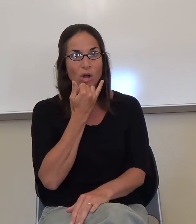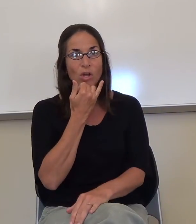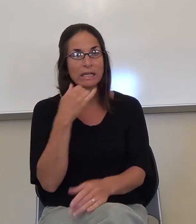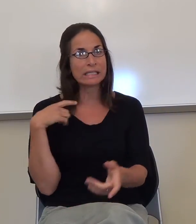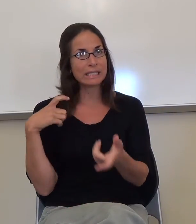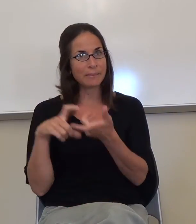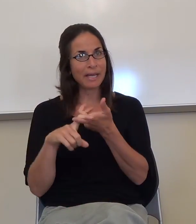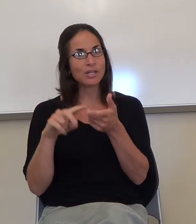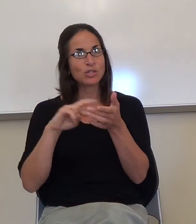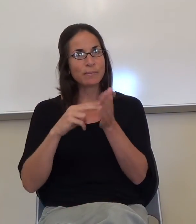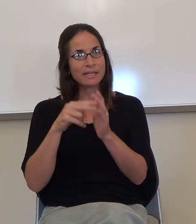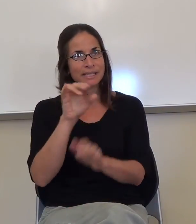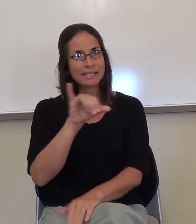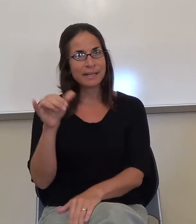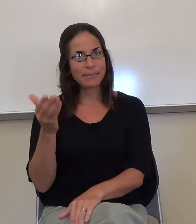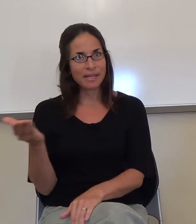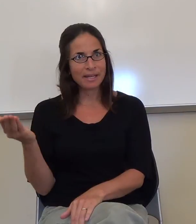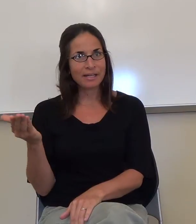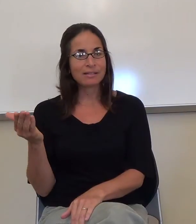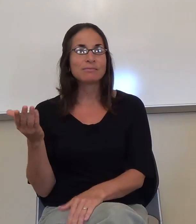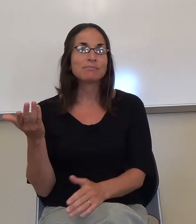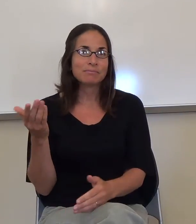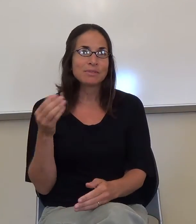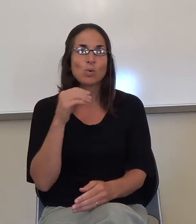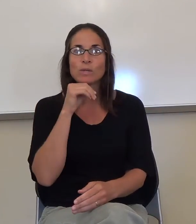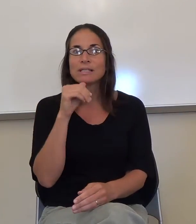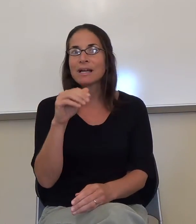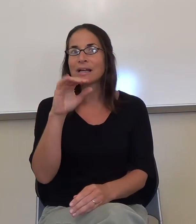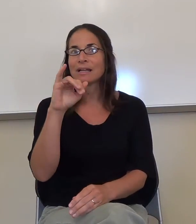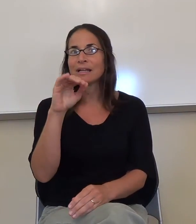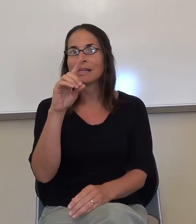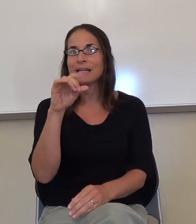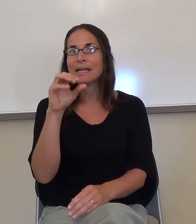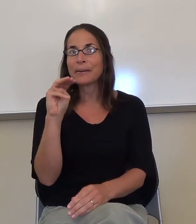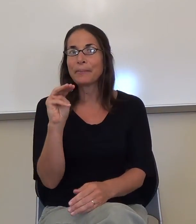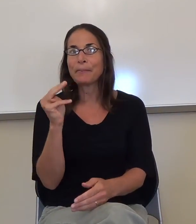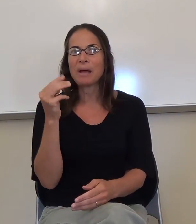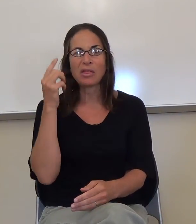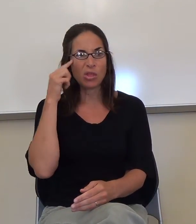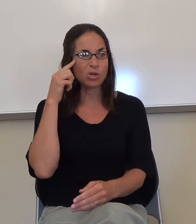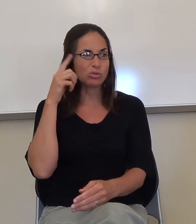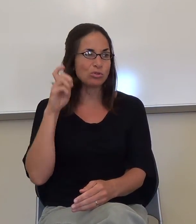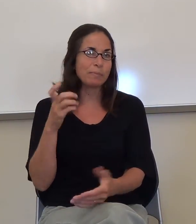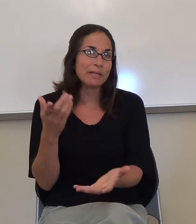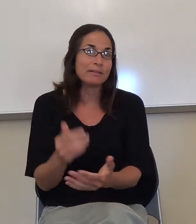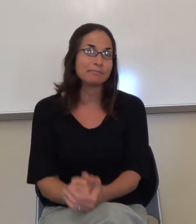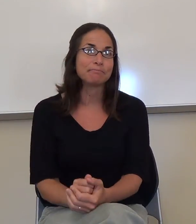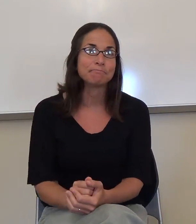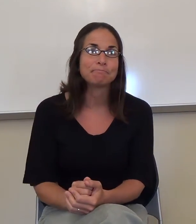not technically an idiom. But it seems to me like it should be. Okay. So the, what, let's see.